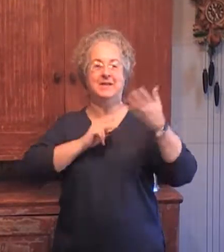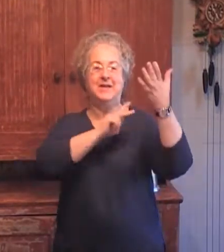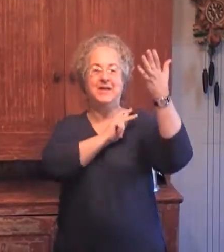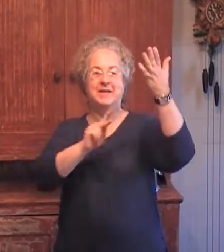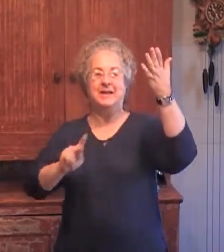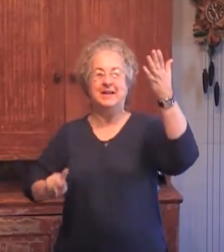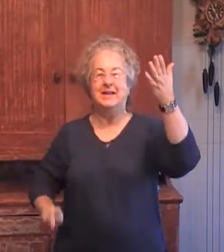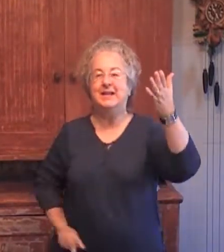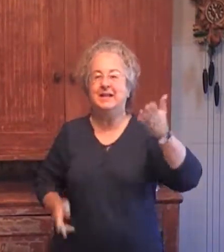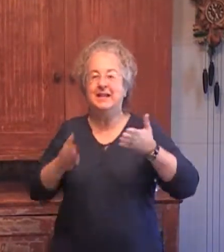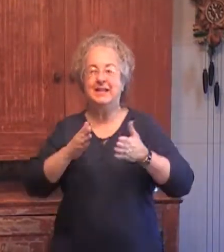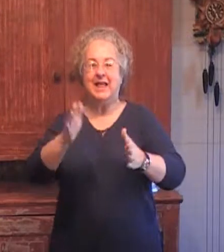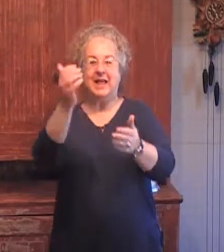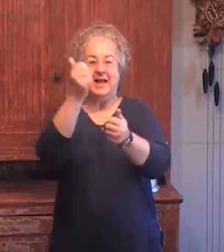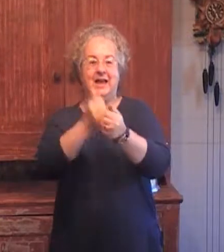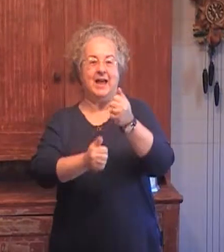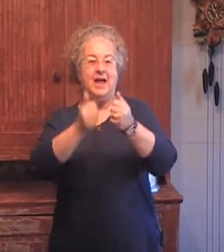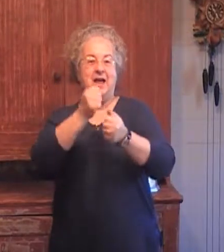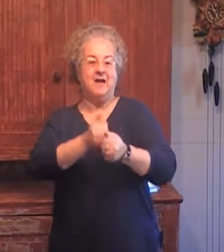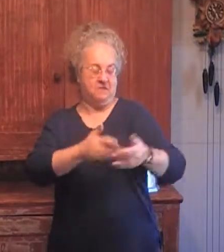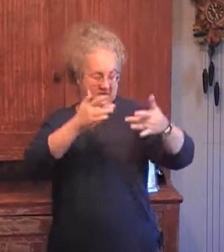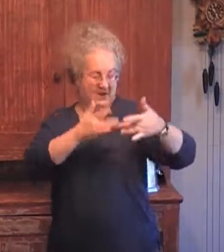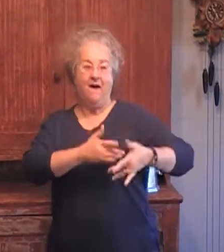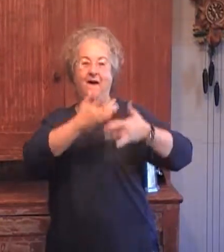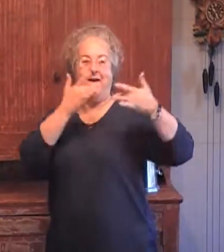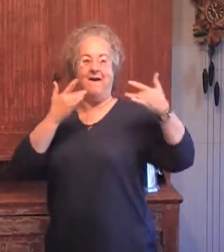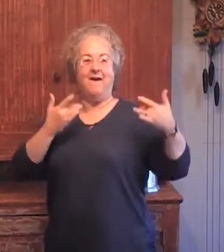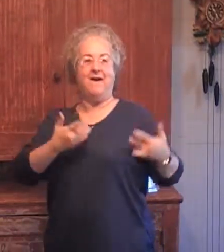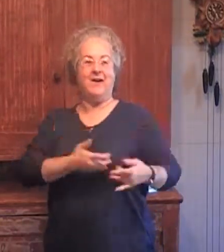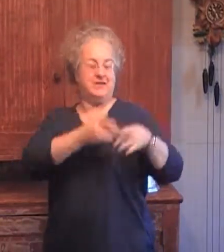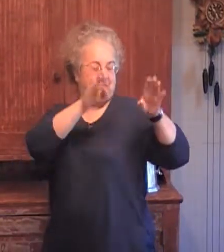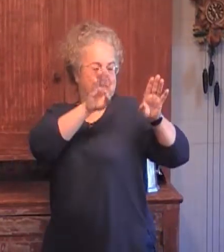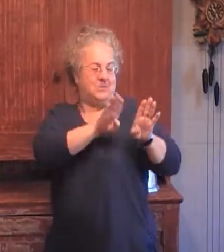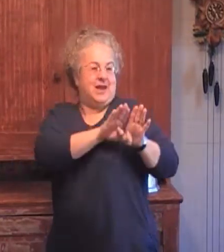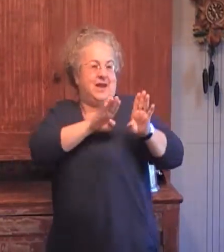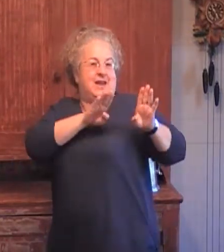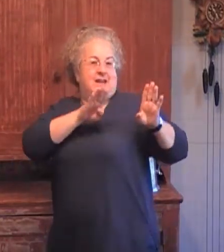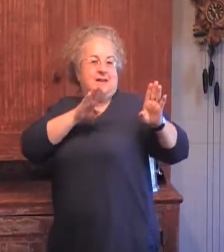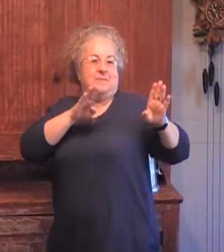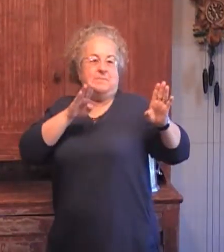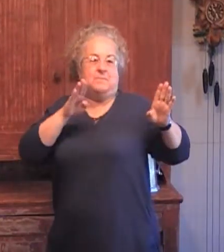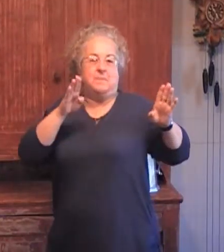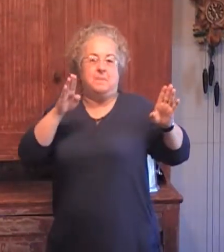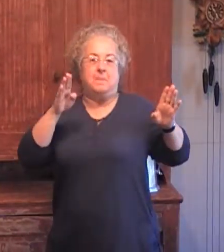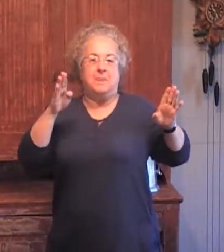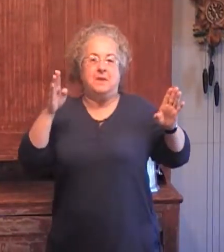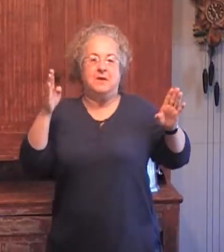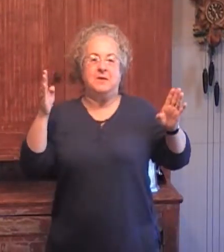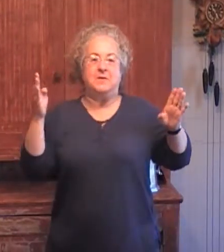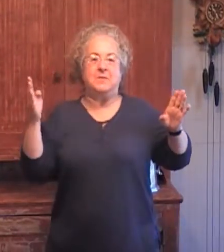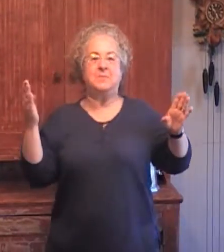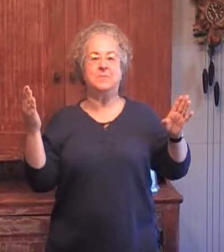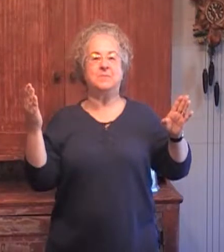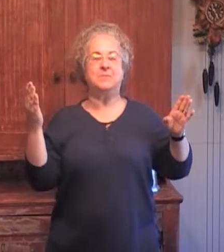receive her King. Let every heart prepare Him room.